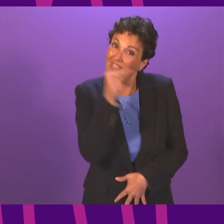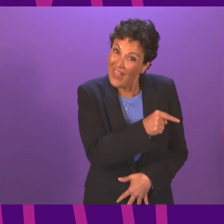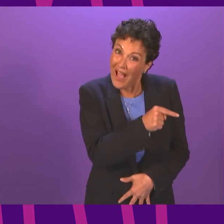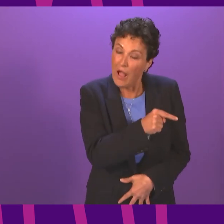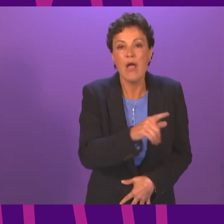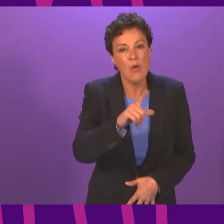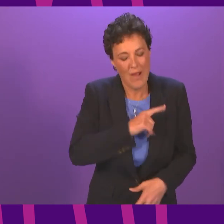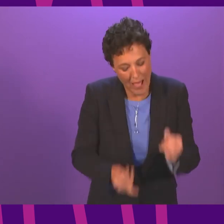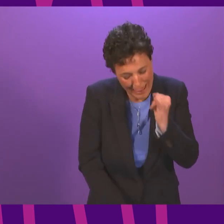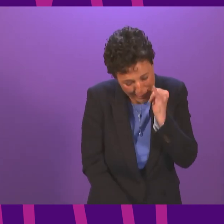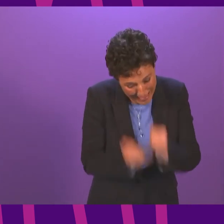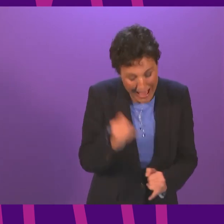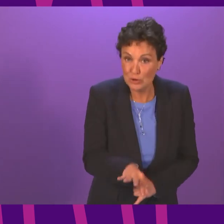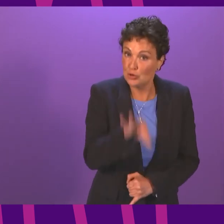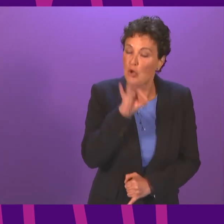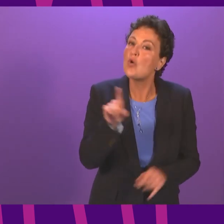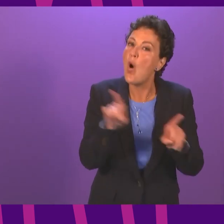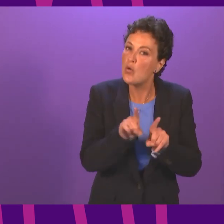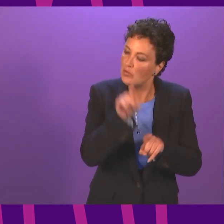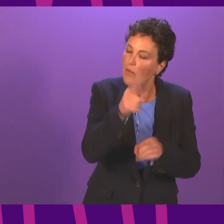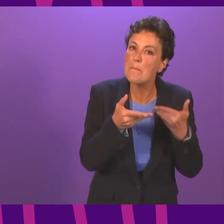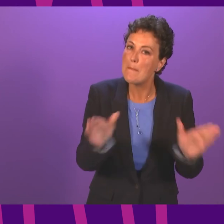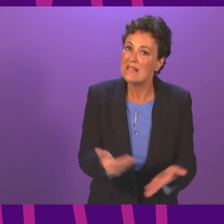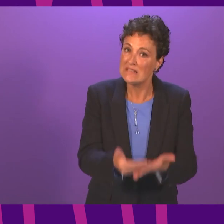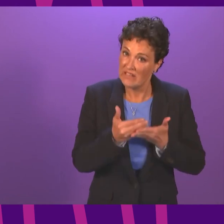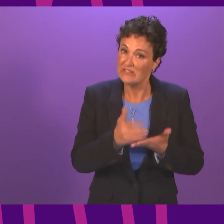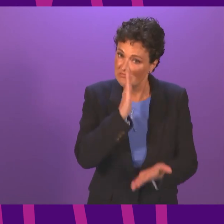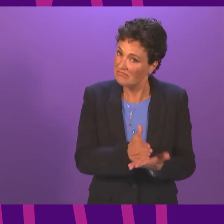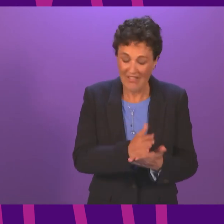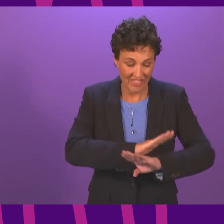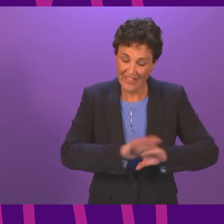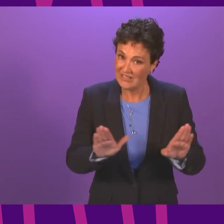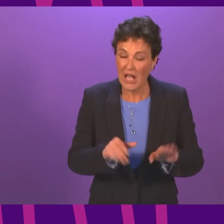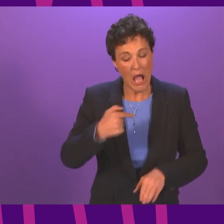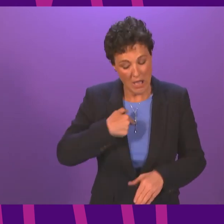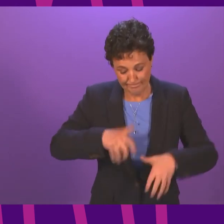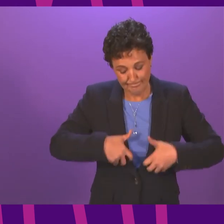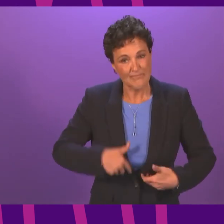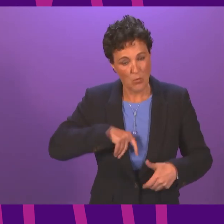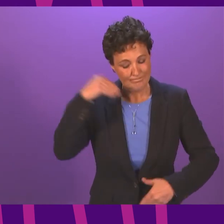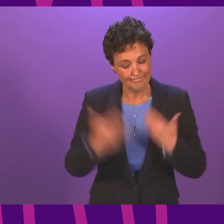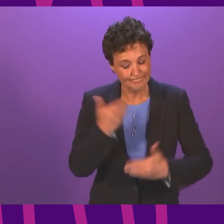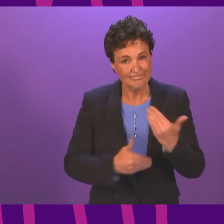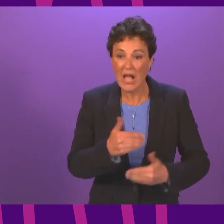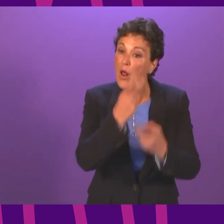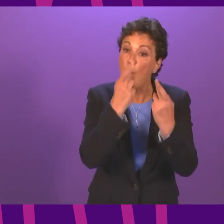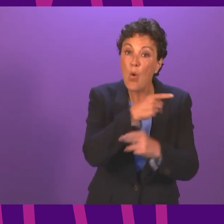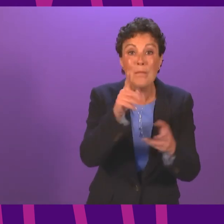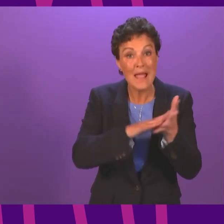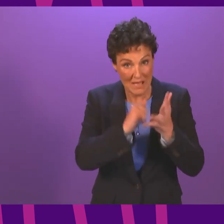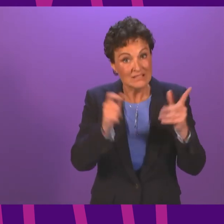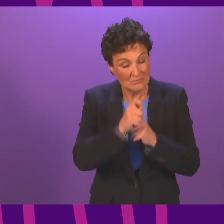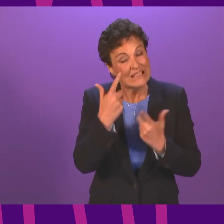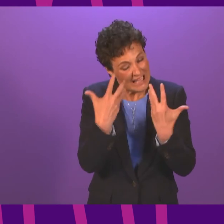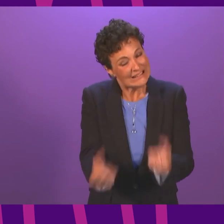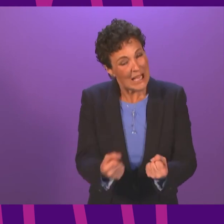no appropriate alternative exists I am determined to make progress on this issue and I hope the member would accept that we have made